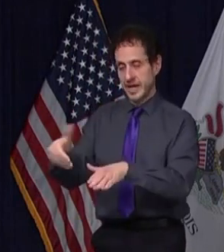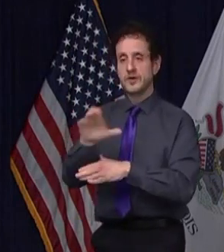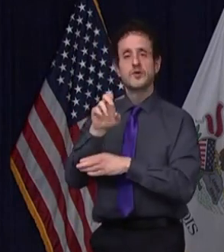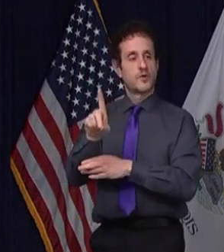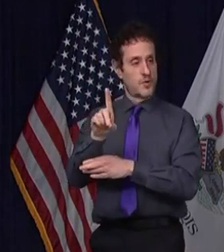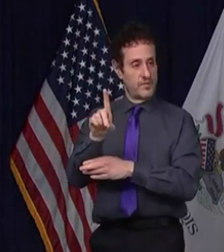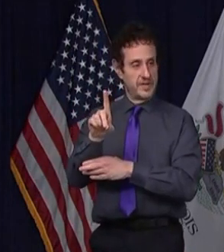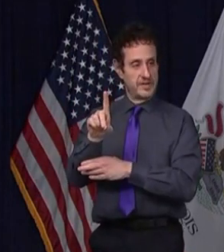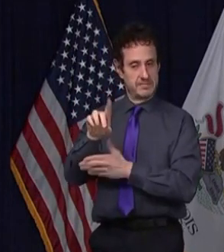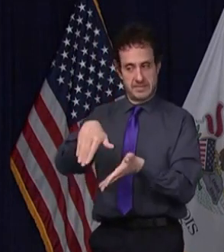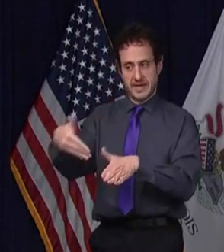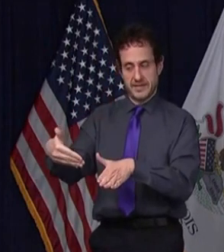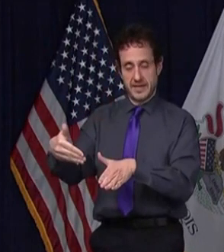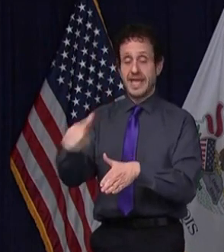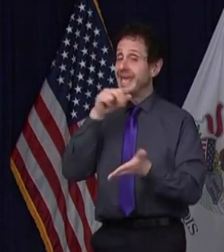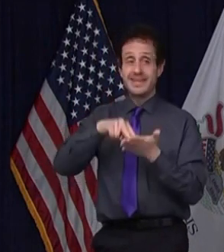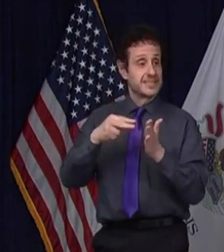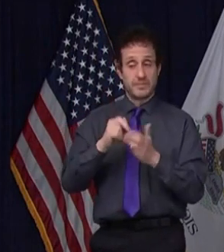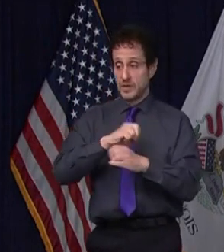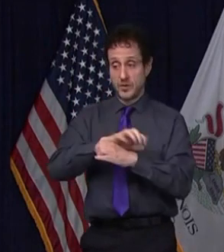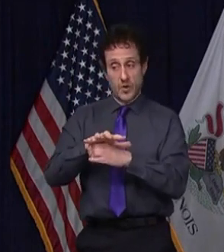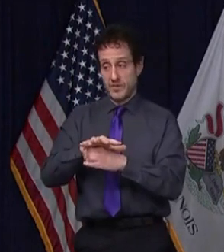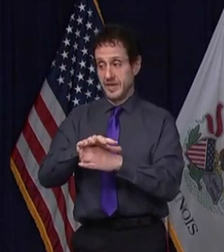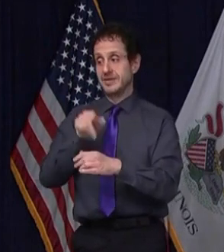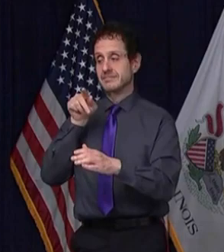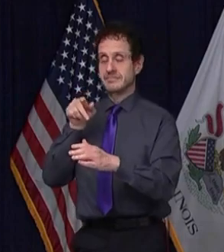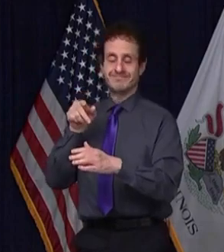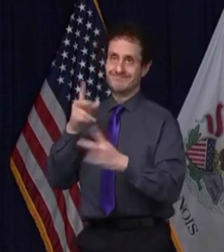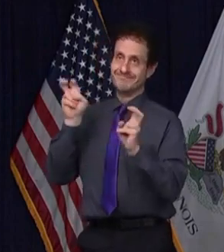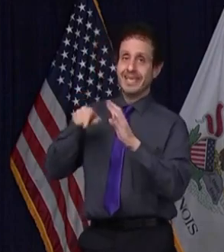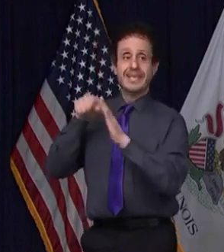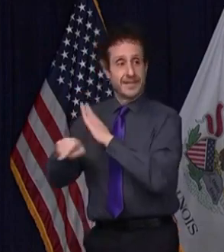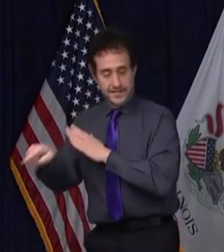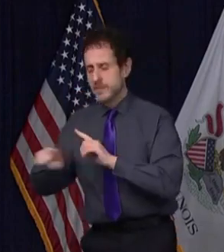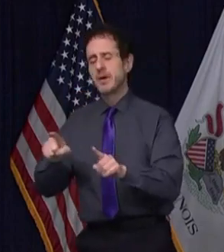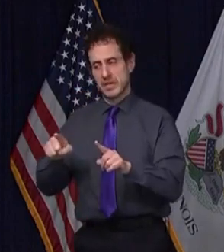doesn't mean that that was the cause of the death, but they had COVID at the time of death. I hope that's helpful.